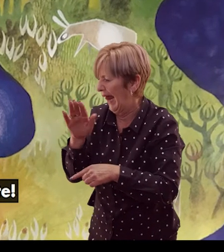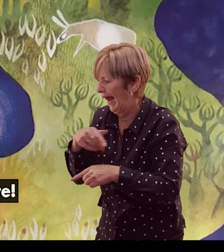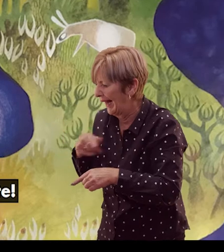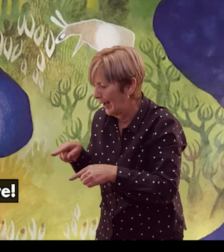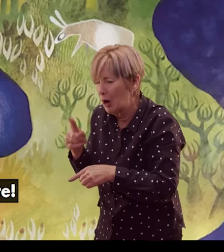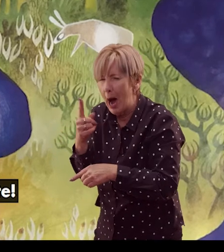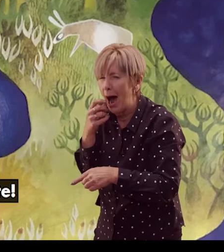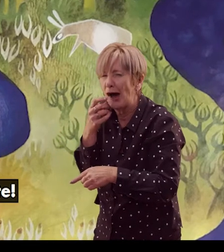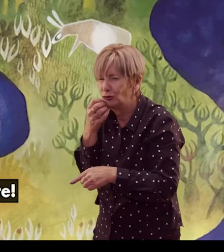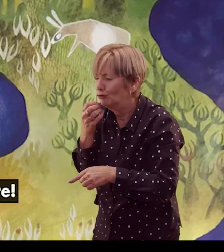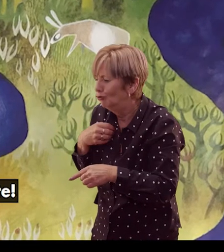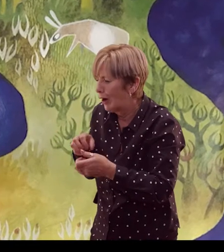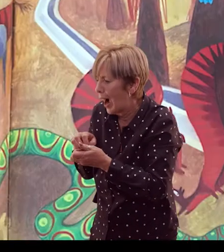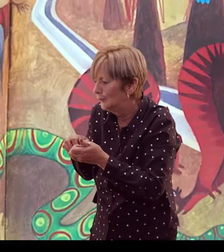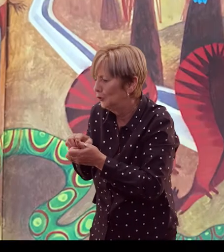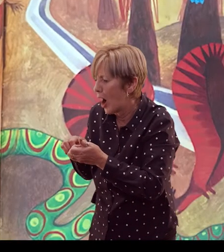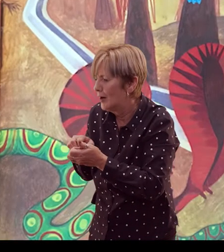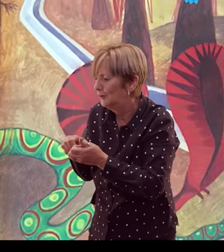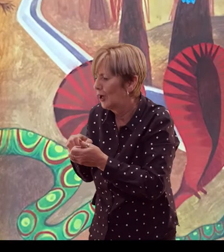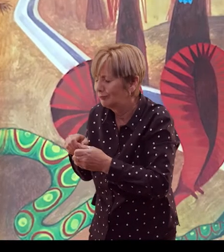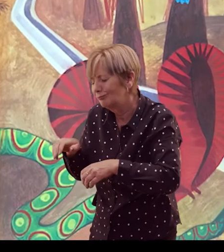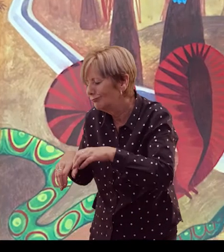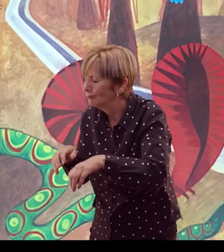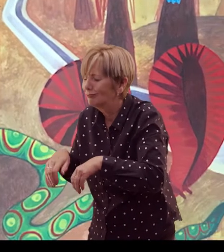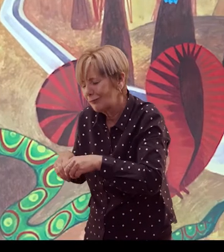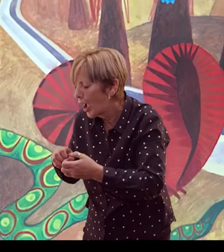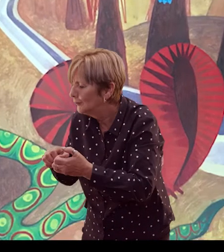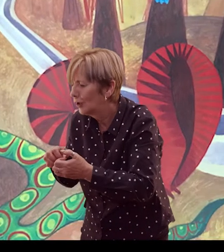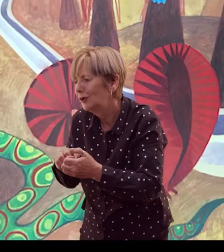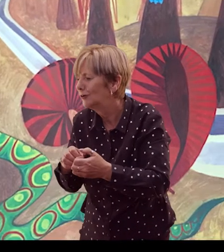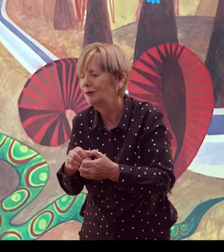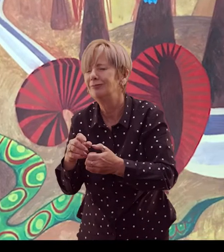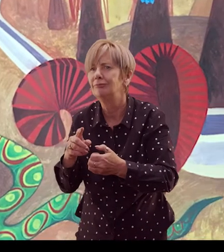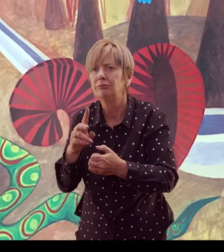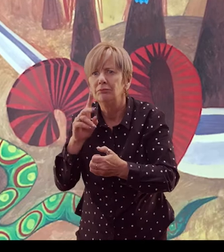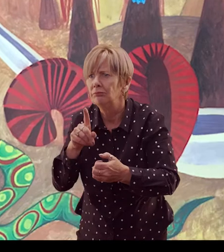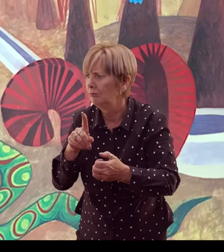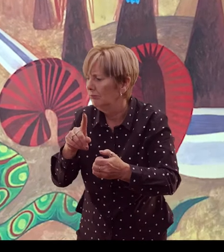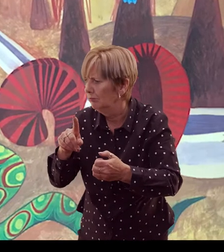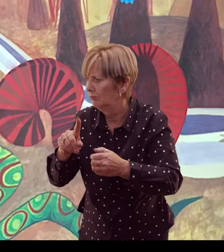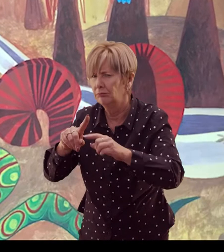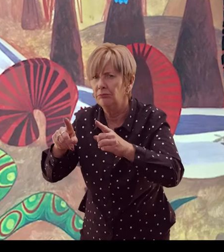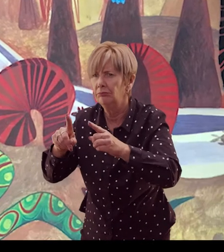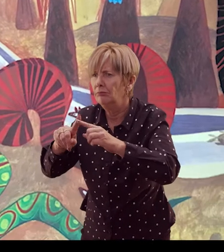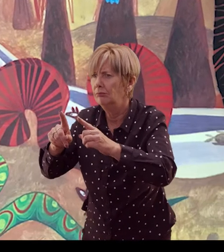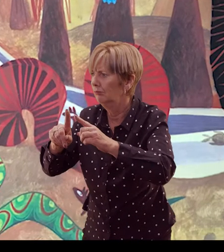one little bite. From time to time he met another and another